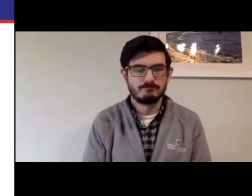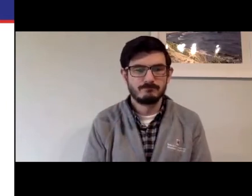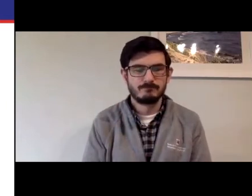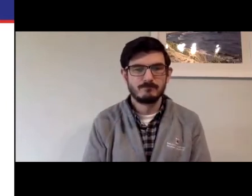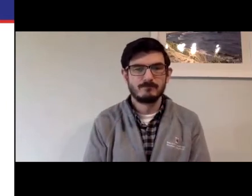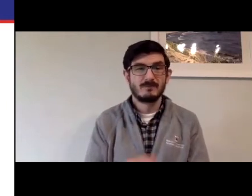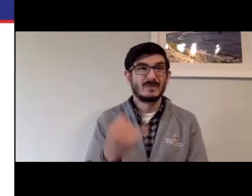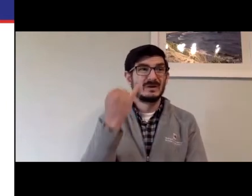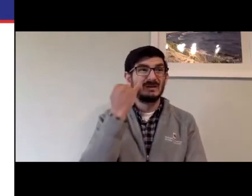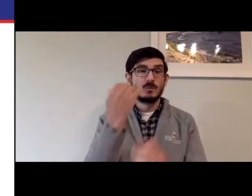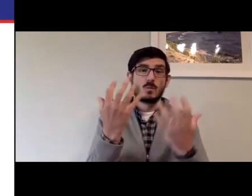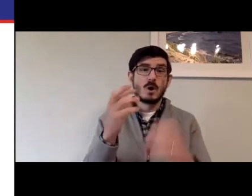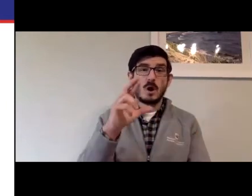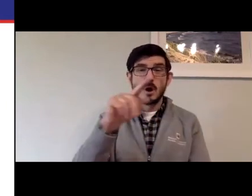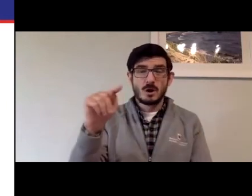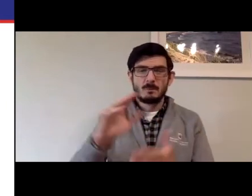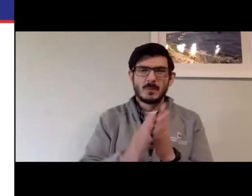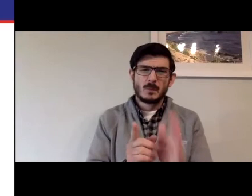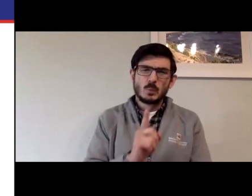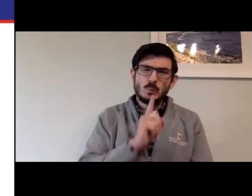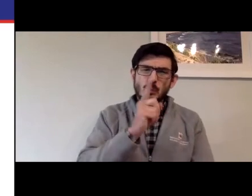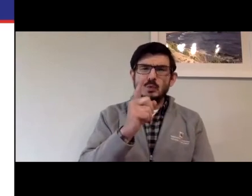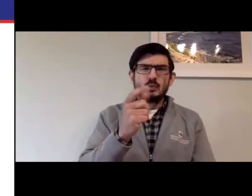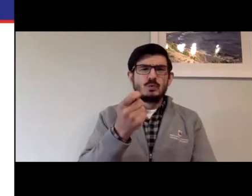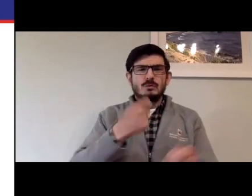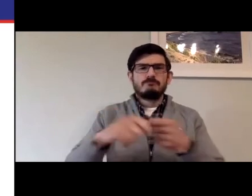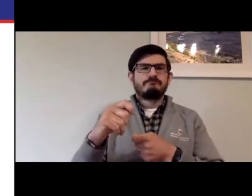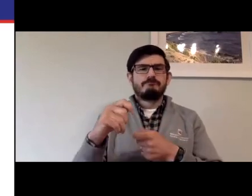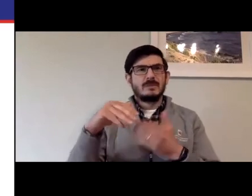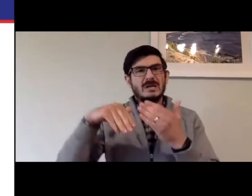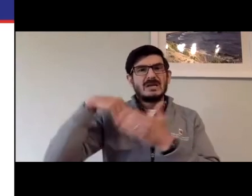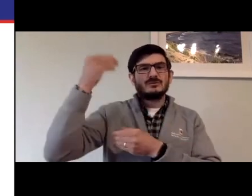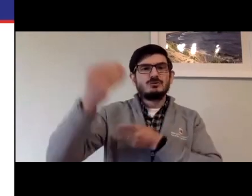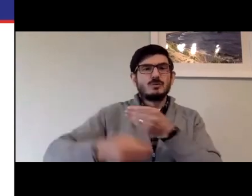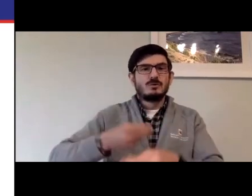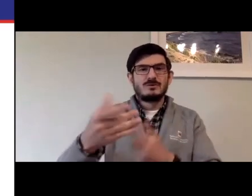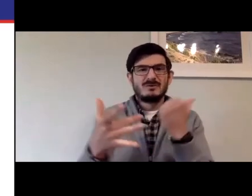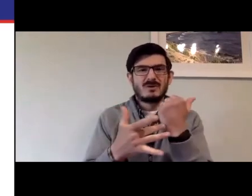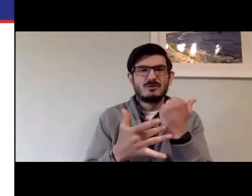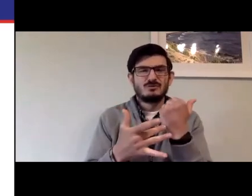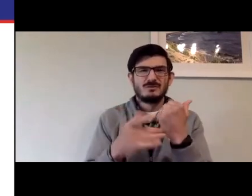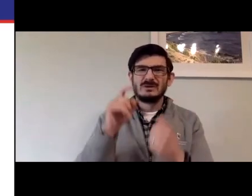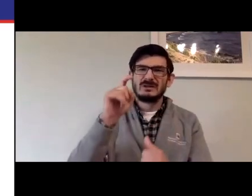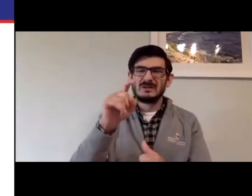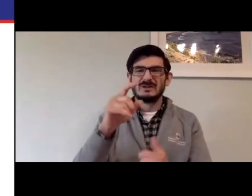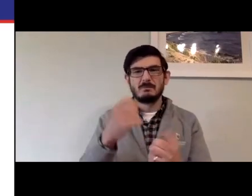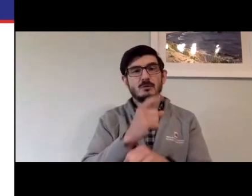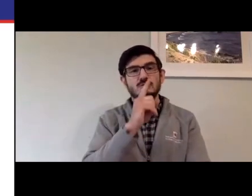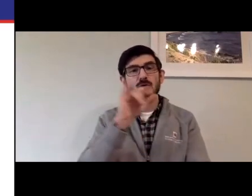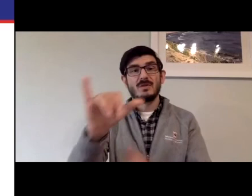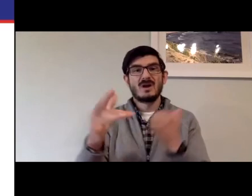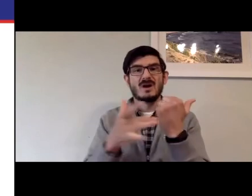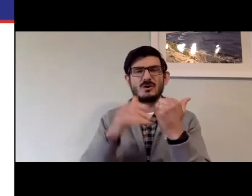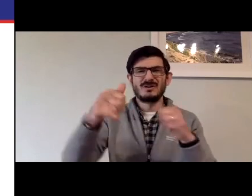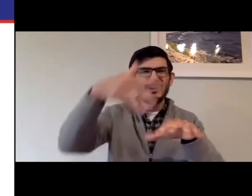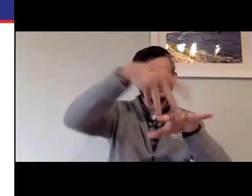RTT would be an utter impossibility in those cases. And RTT is really going to be the next